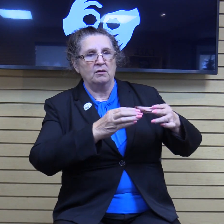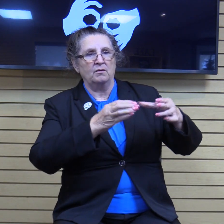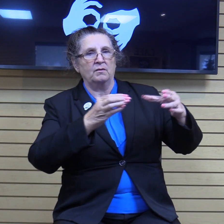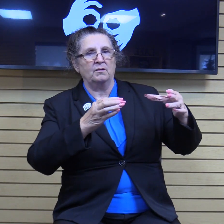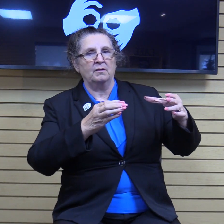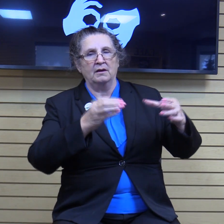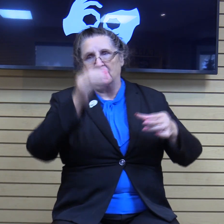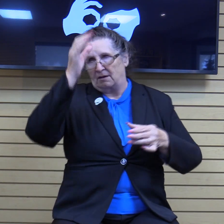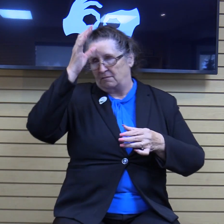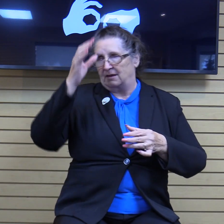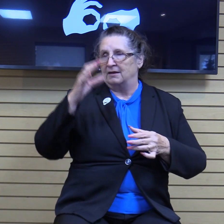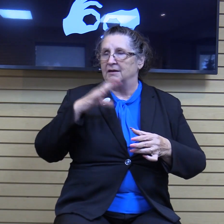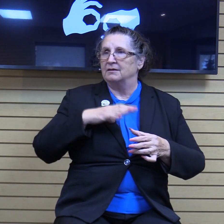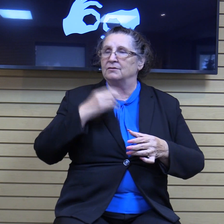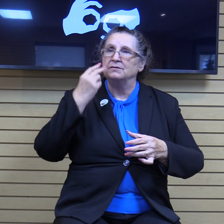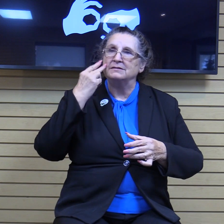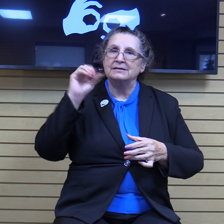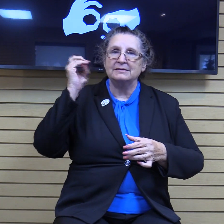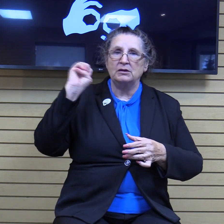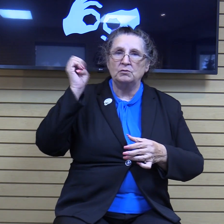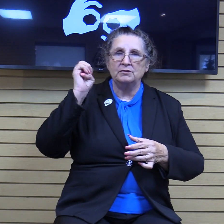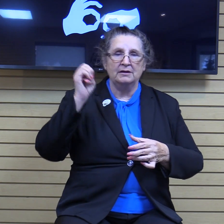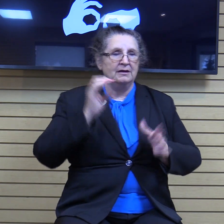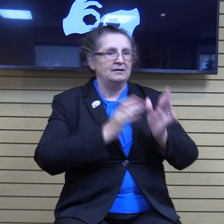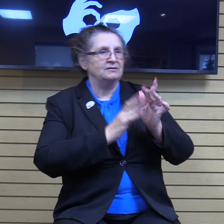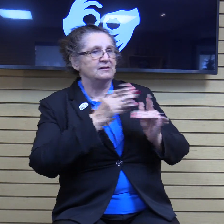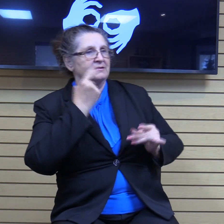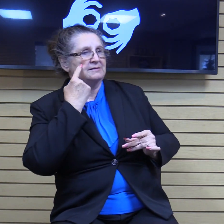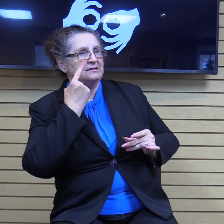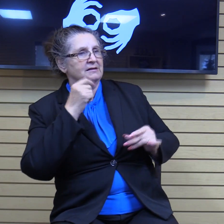sees an emergency, whereas Jesus sees an opportunity.